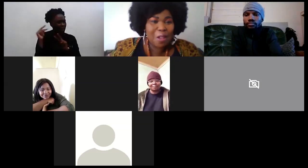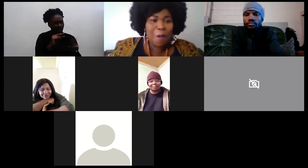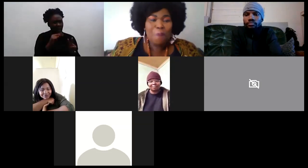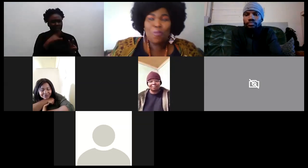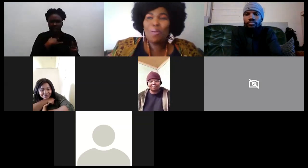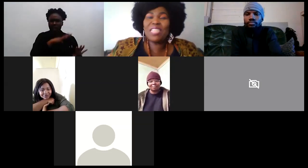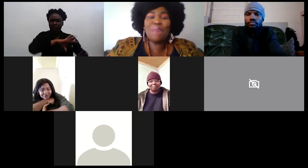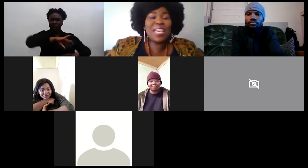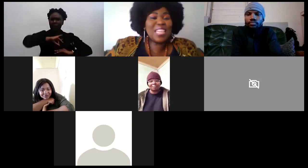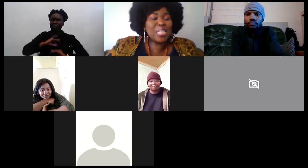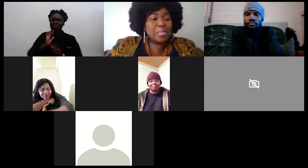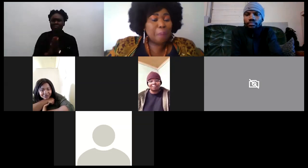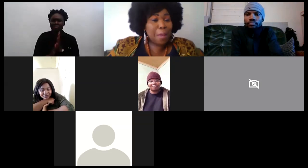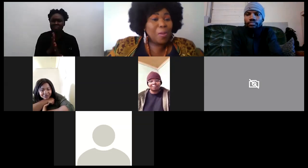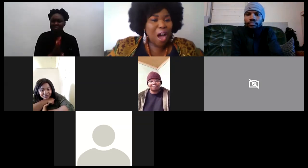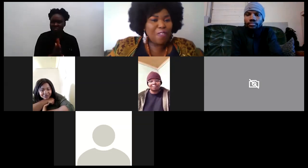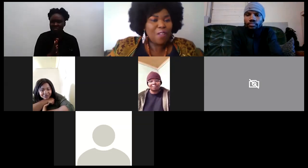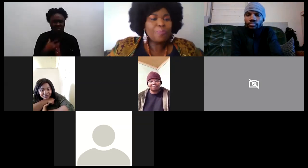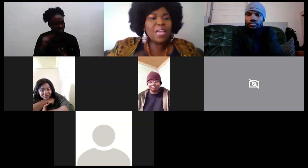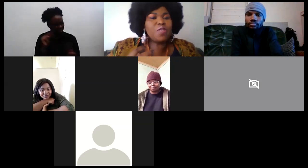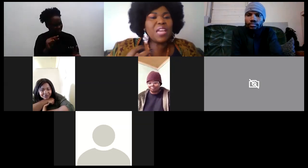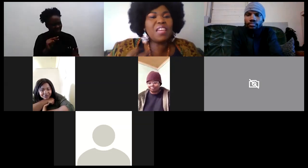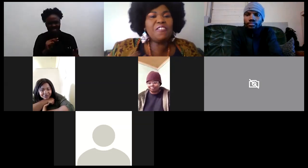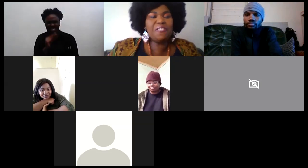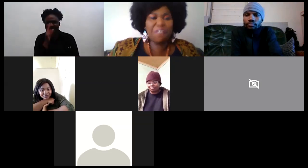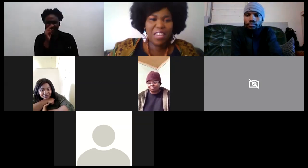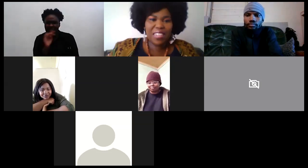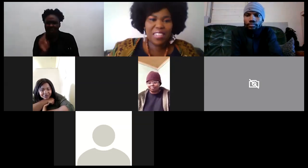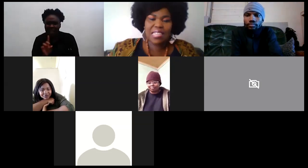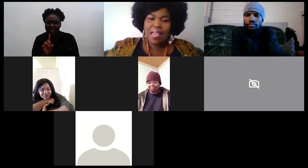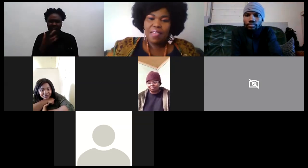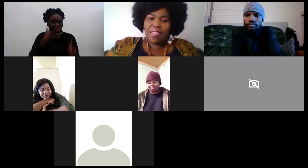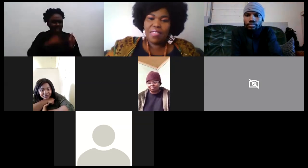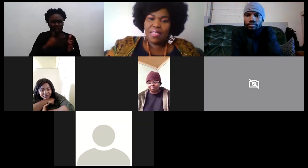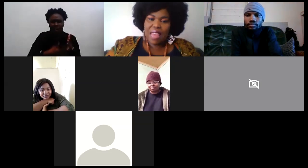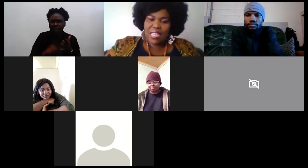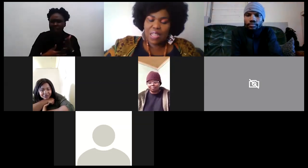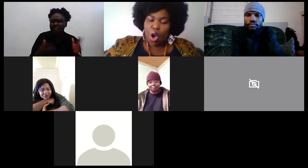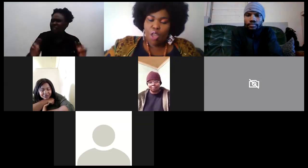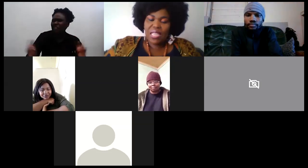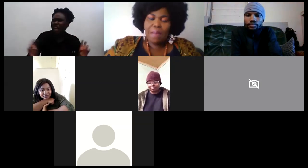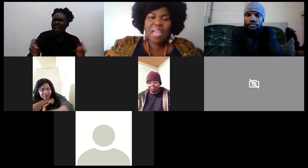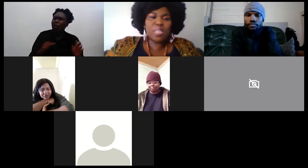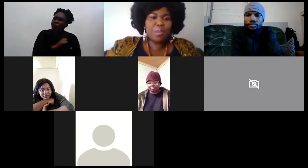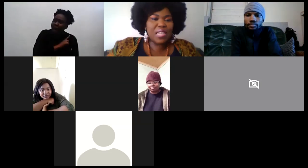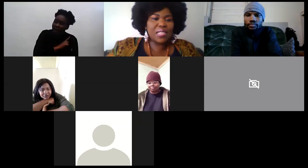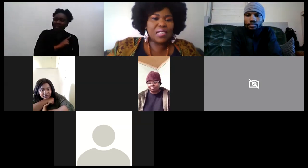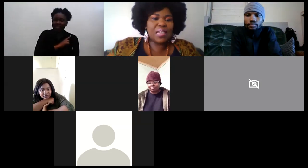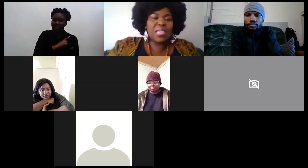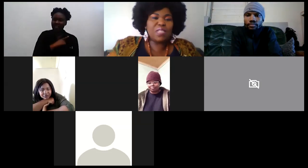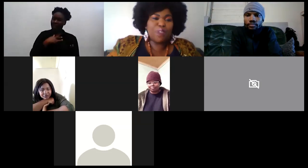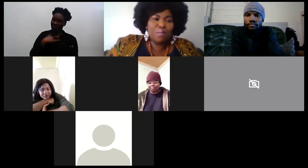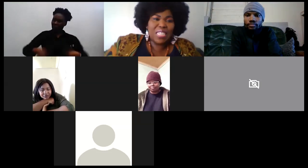at what is it's making this baby laugh and you can even feel that that awesome experience